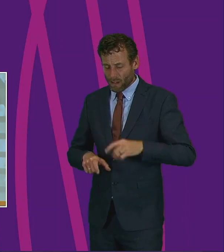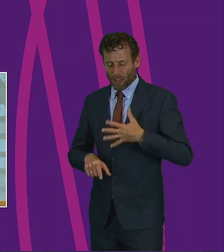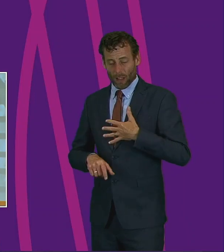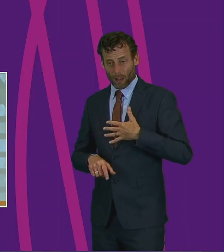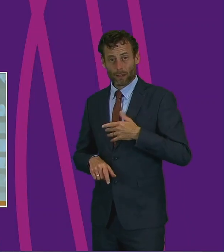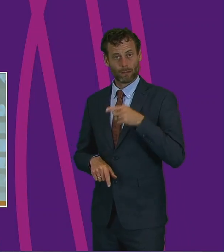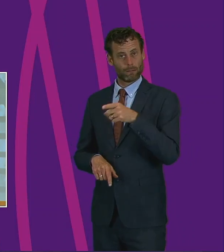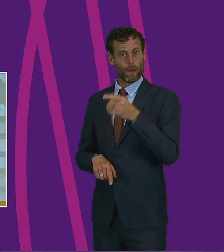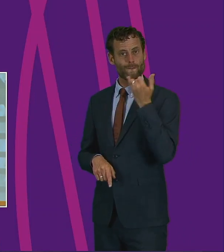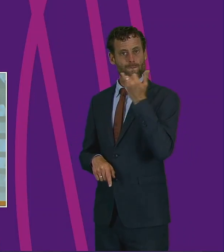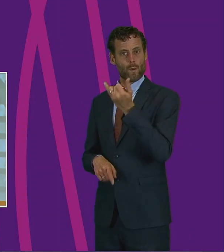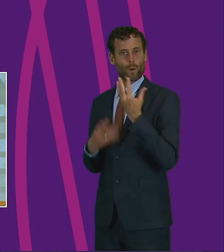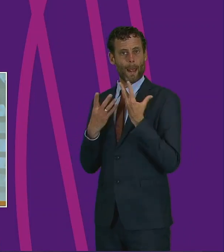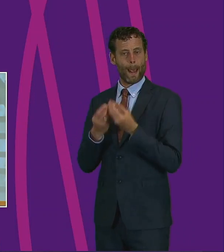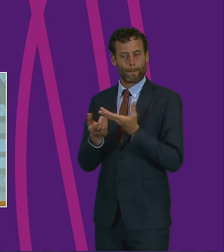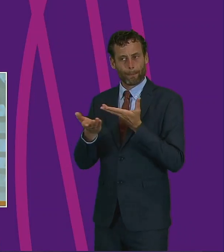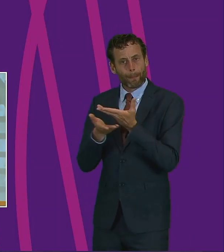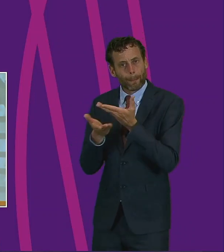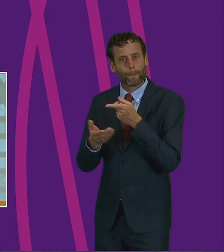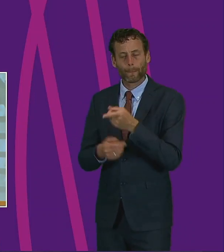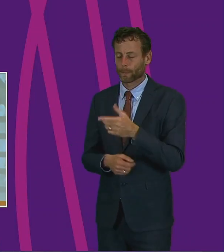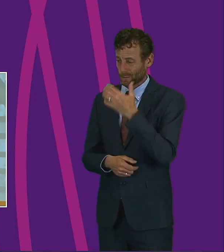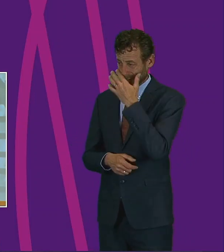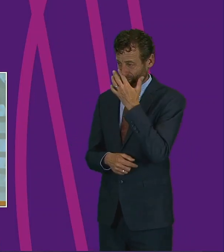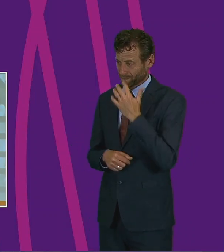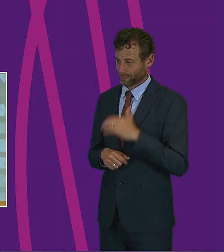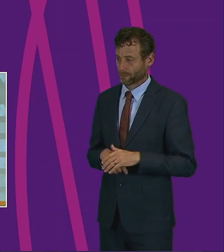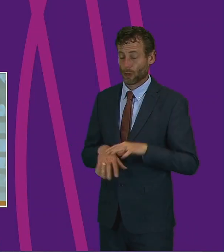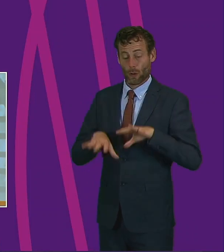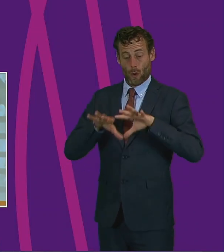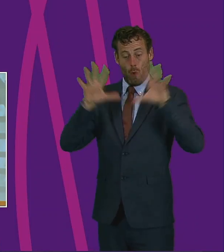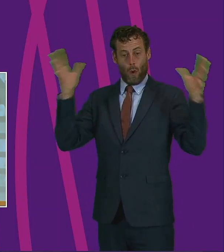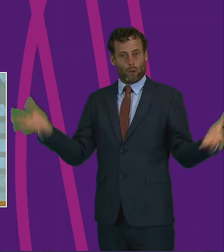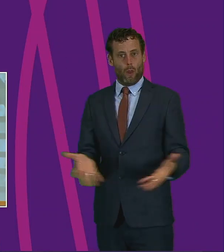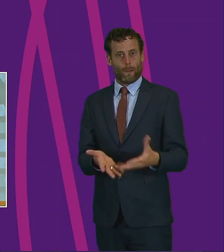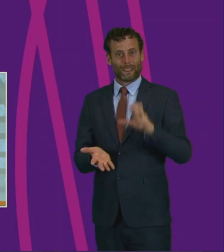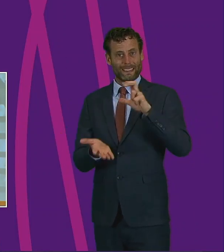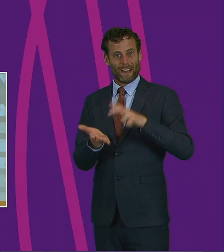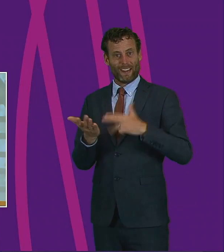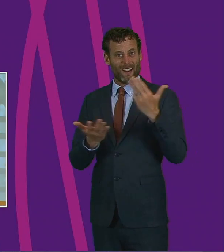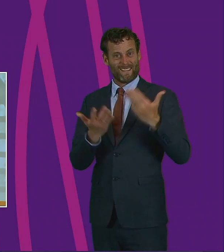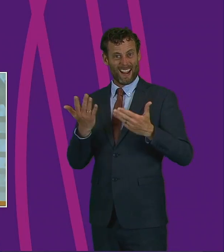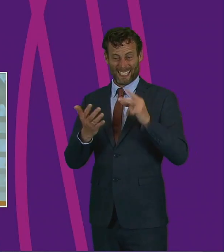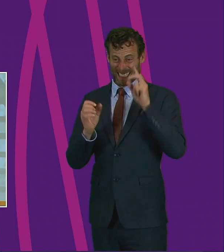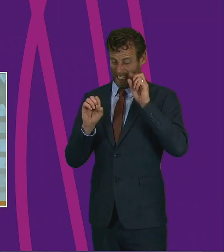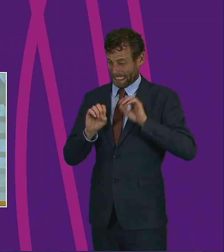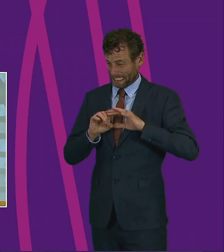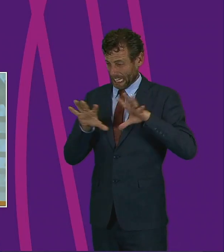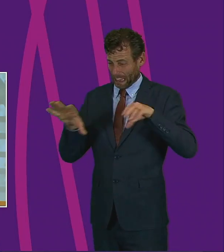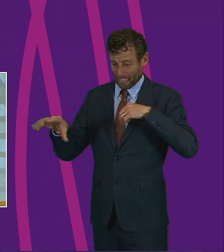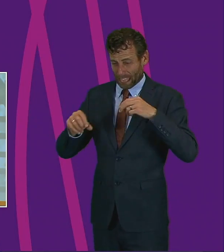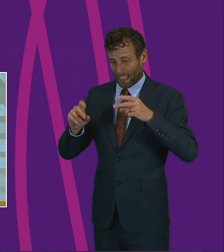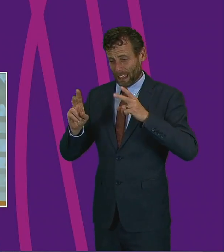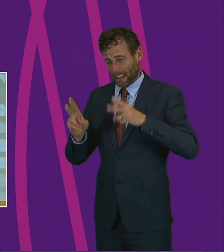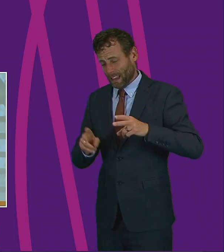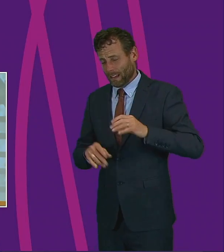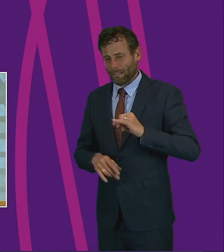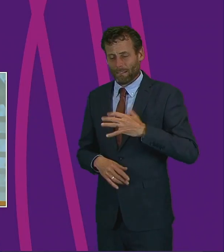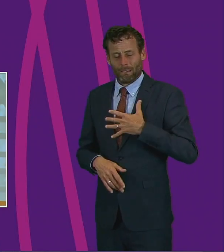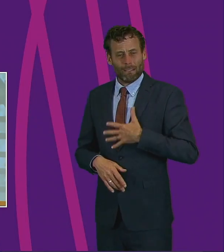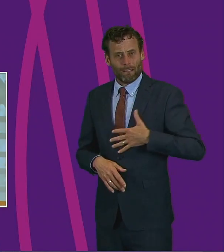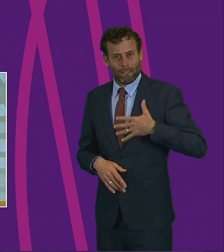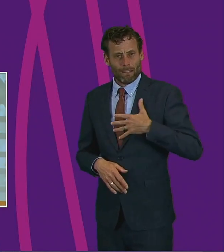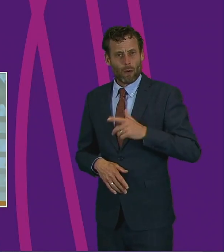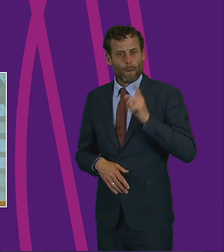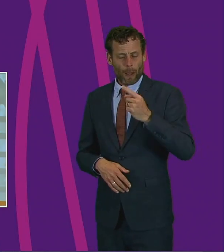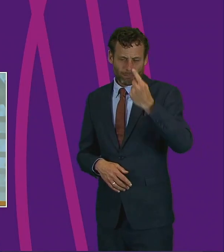assistance. The global COVID-19 pandemic has been heartbreaking and difficult for all of us. But if there's been one thing we can